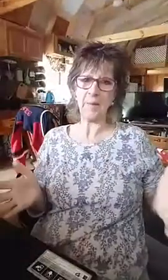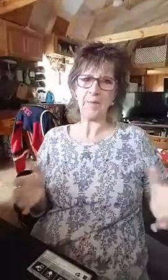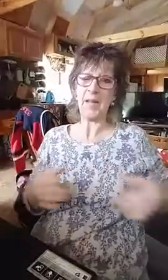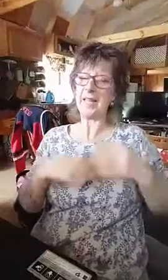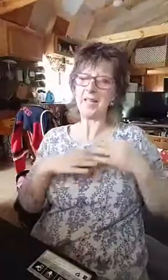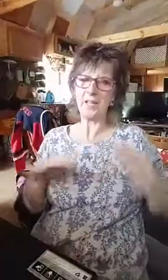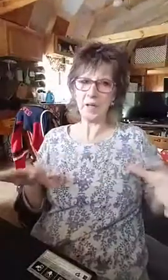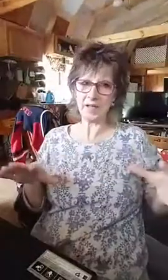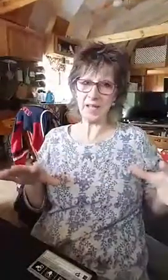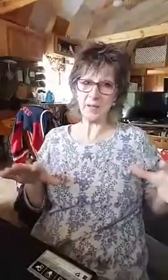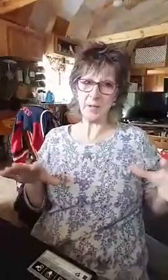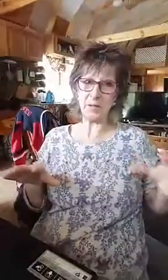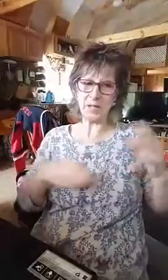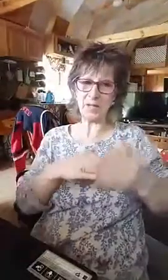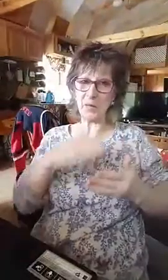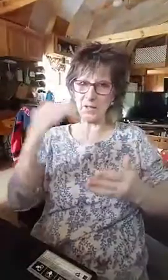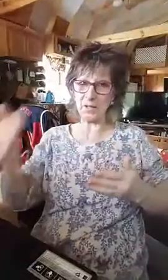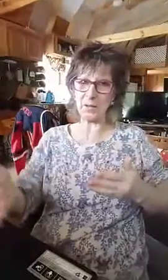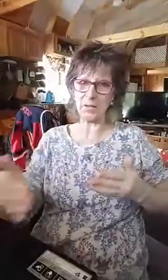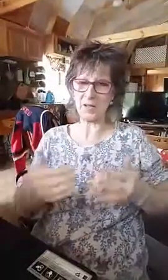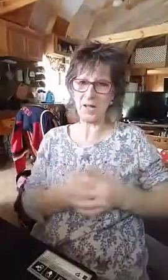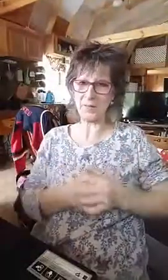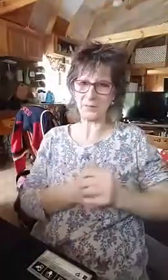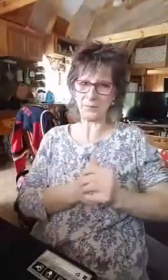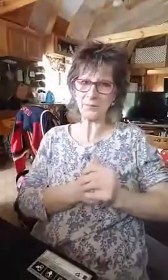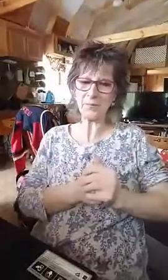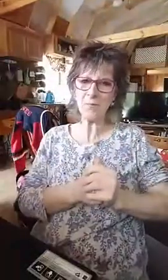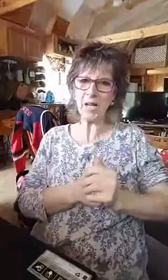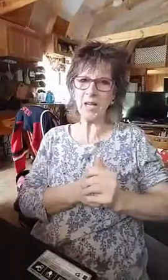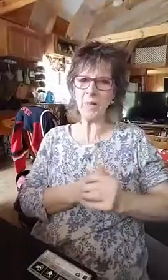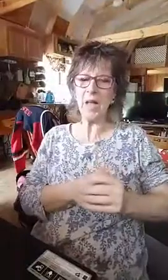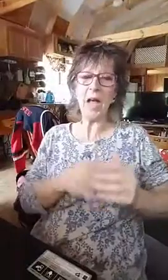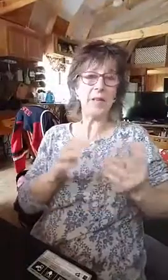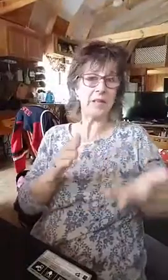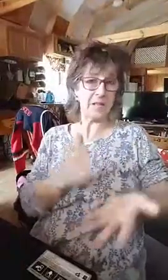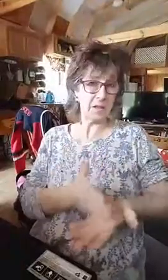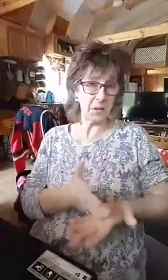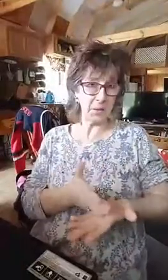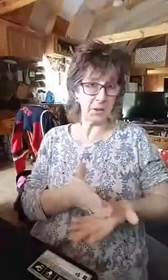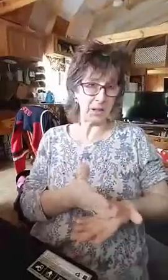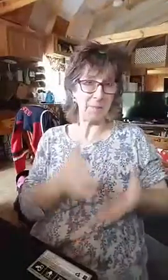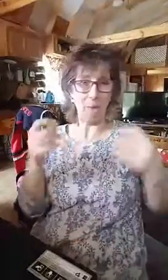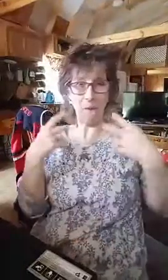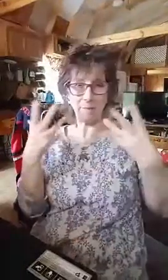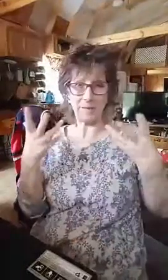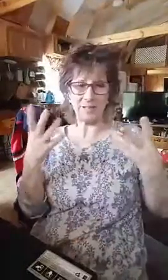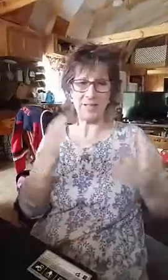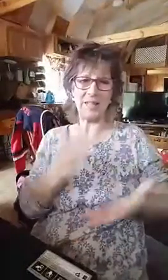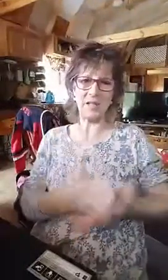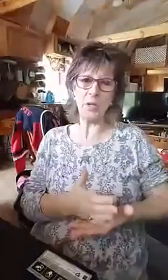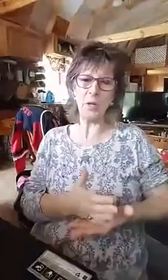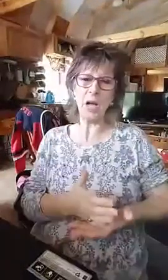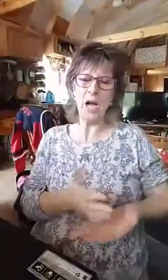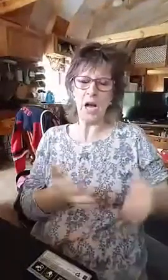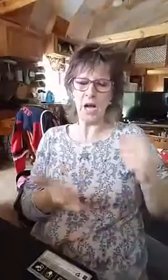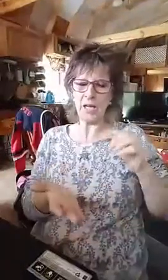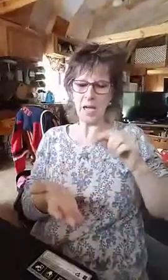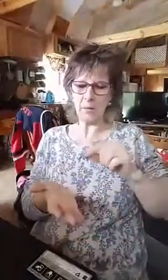And it's so exciting when you begin to work in the courts of heaven. and then in this new book, the setting in this new book, I will